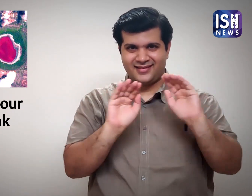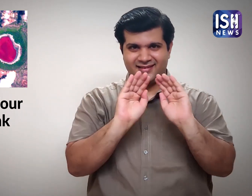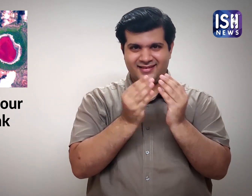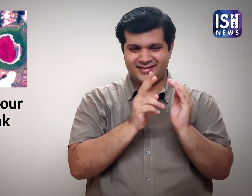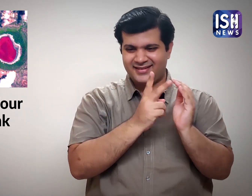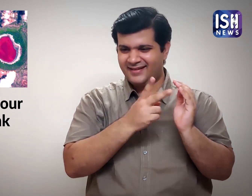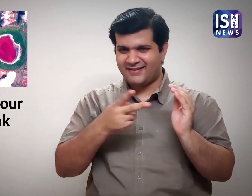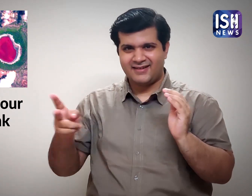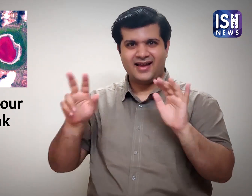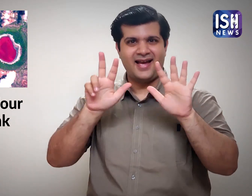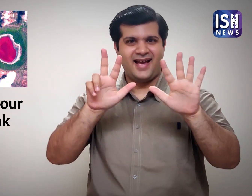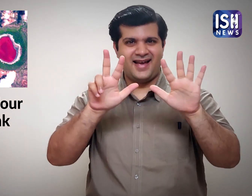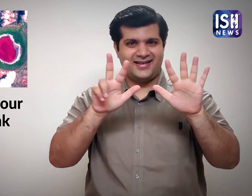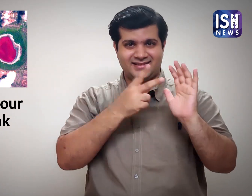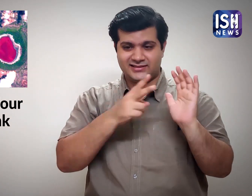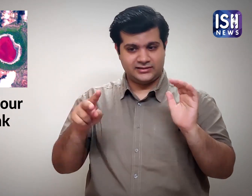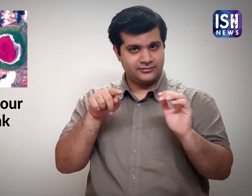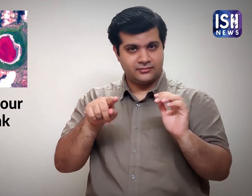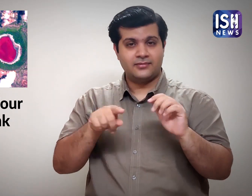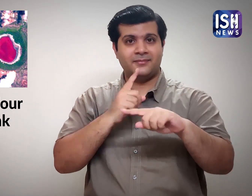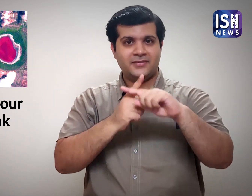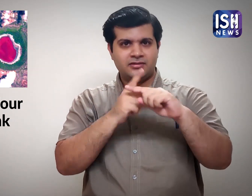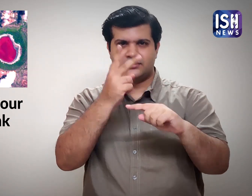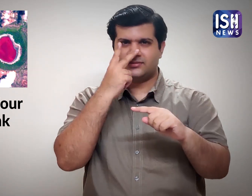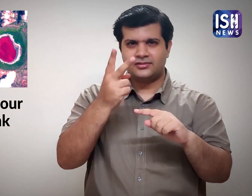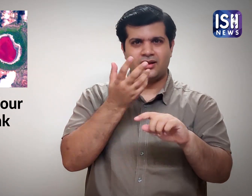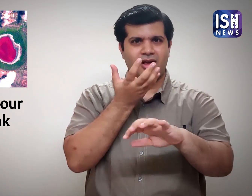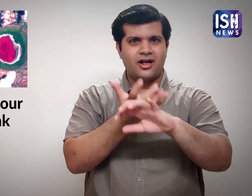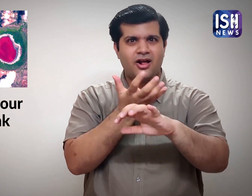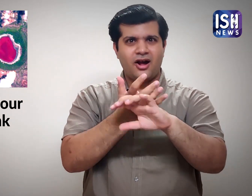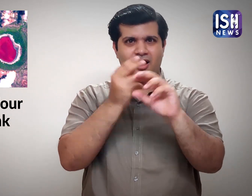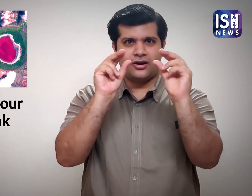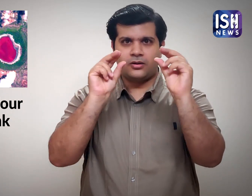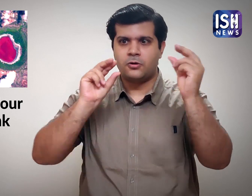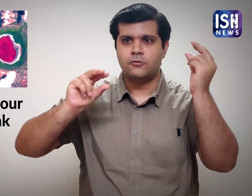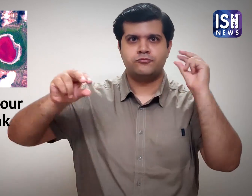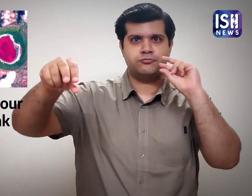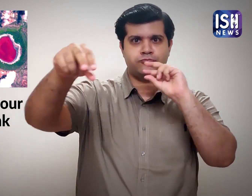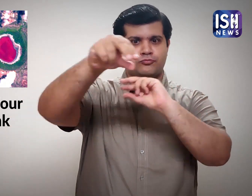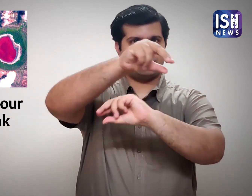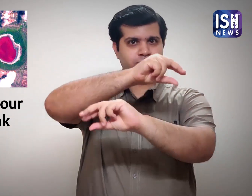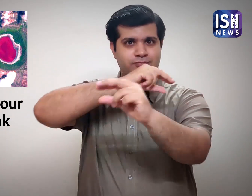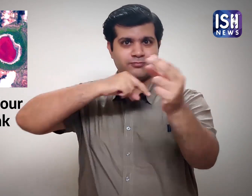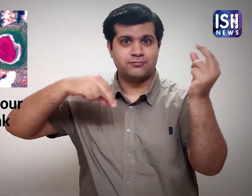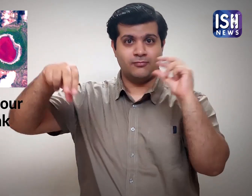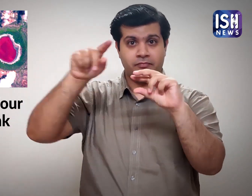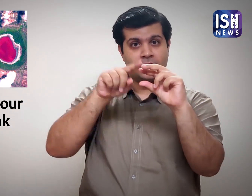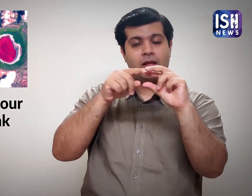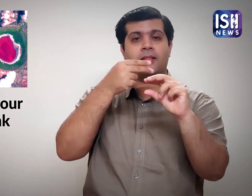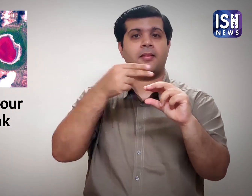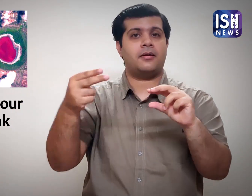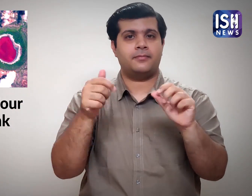An asteroid is a small rocky object that orbits the Sun and other planets. 2.